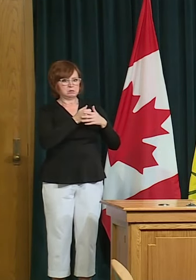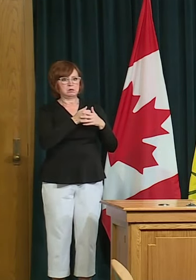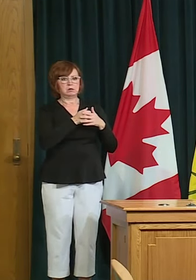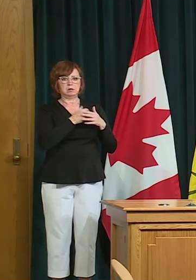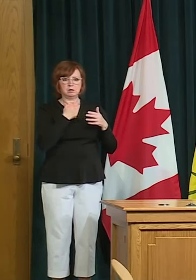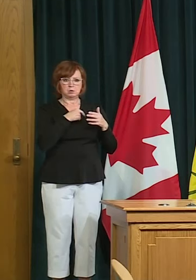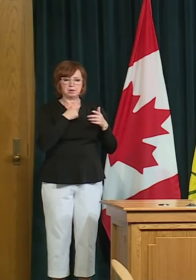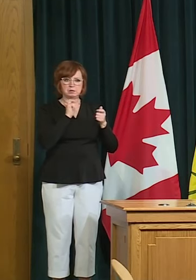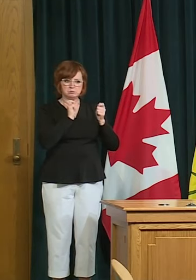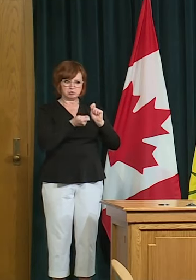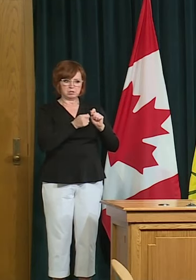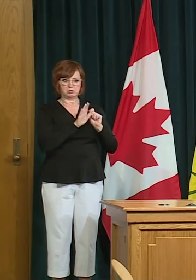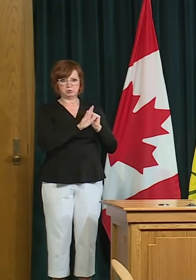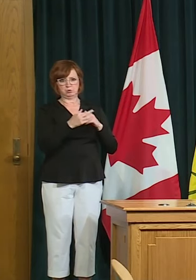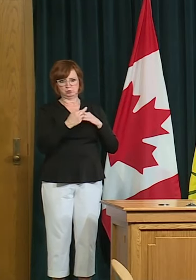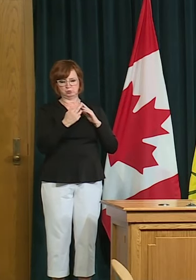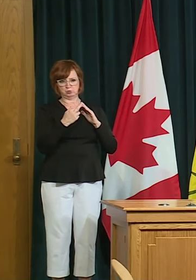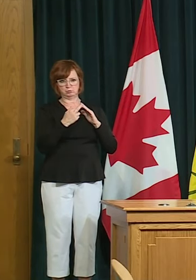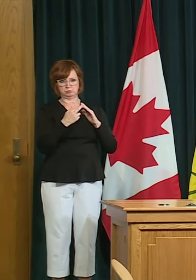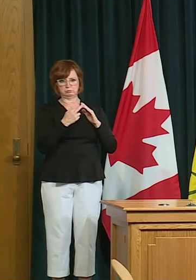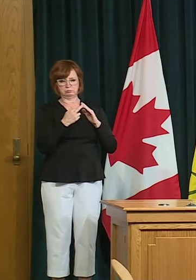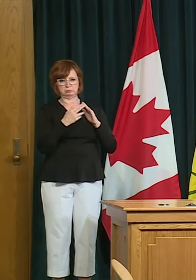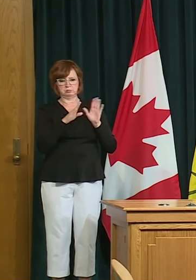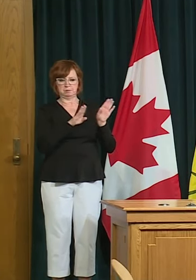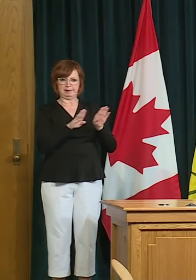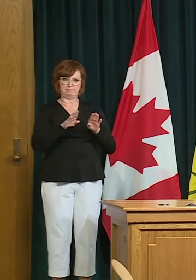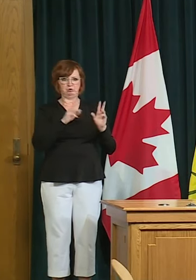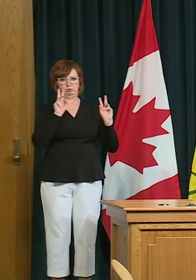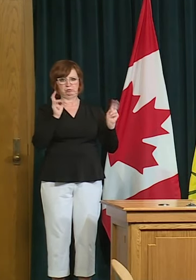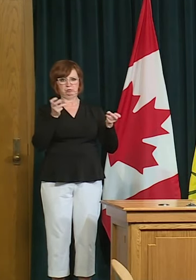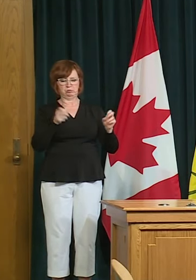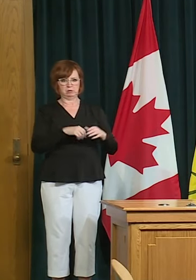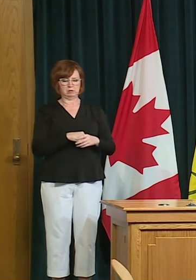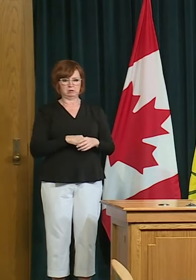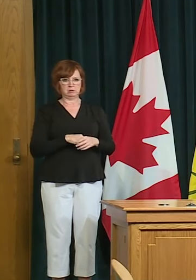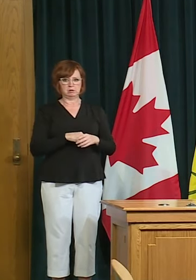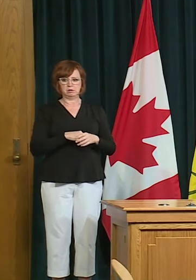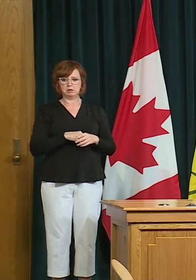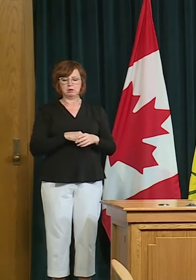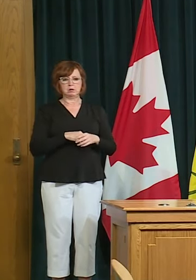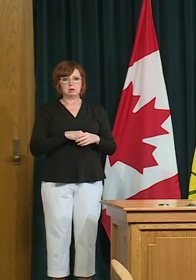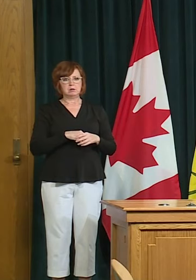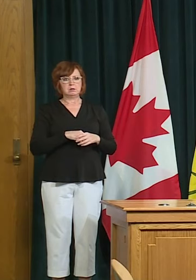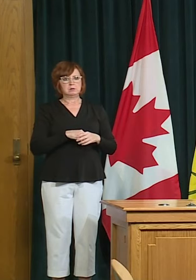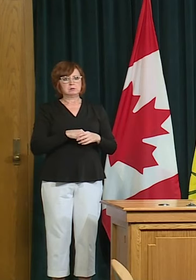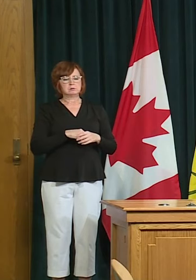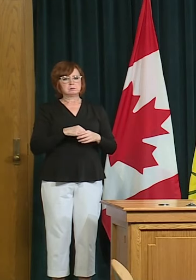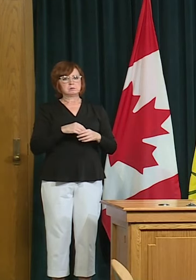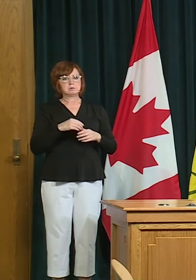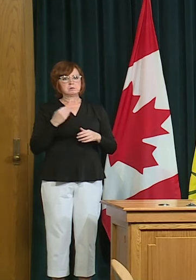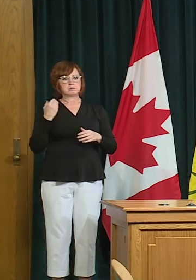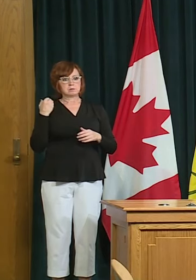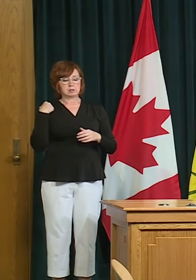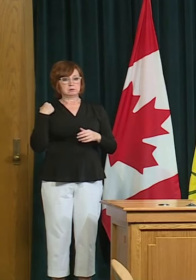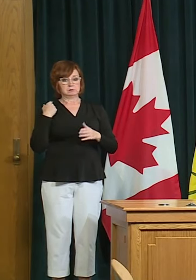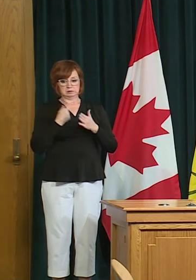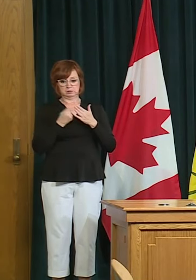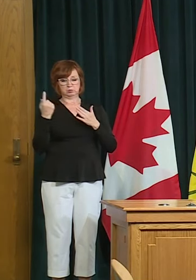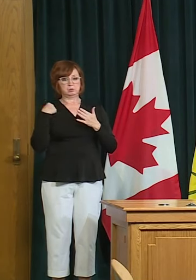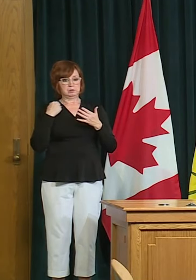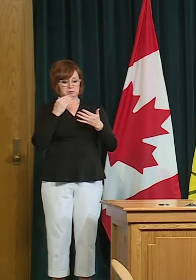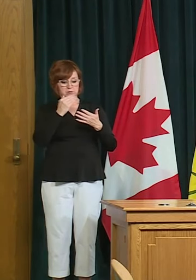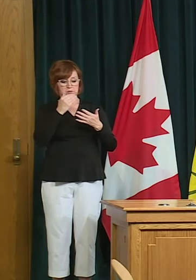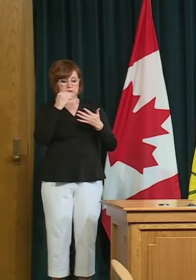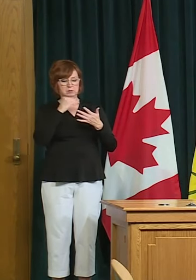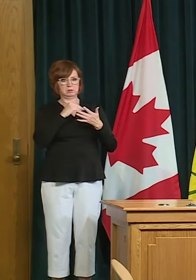earlier this week it allowed us even to increase our outdoor gathering limit from 15 to 13 phase three which